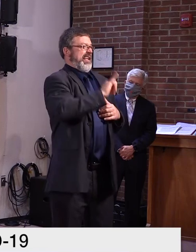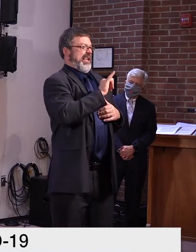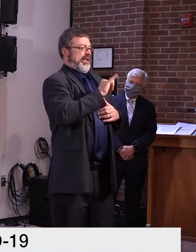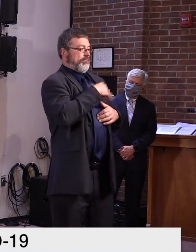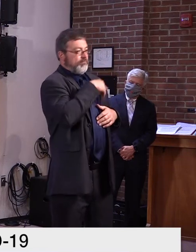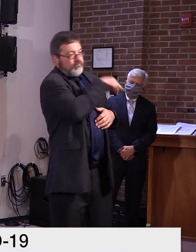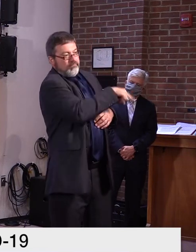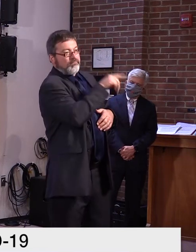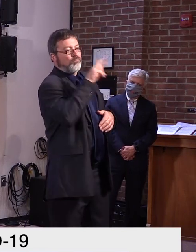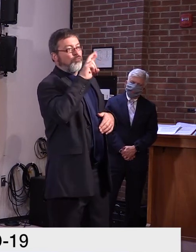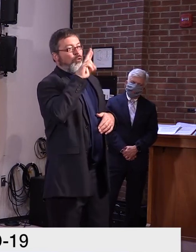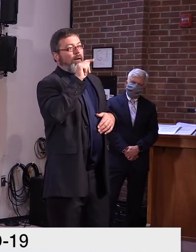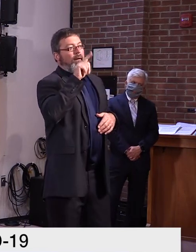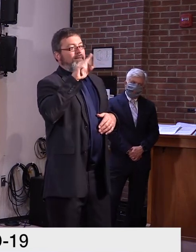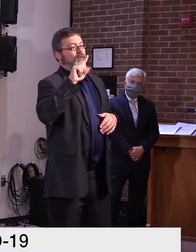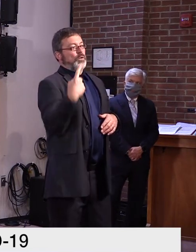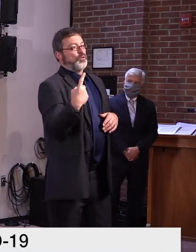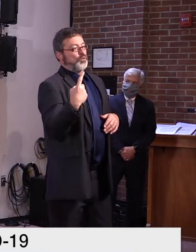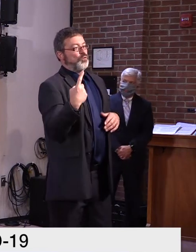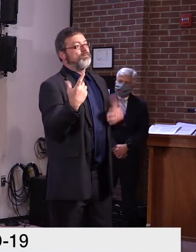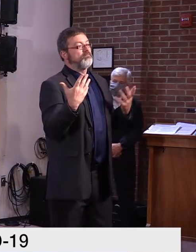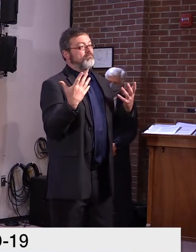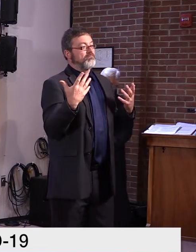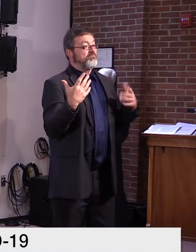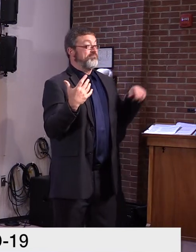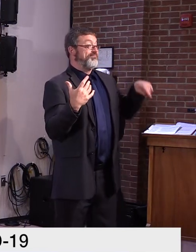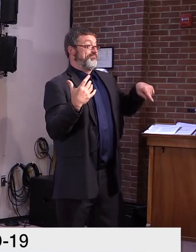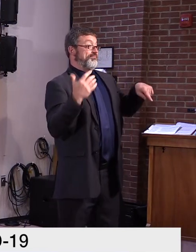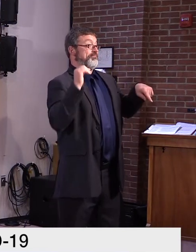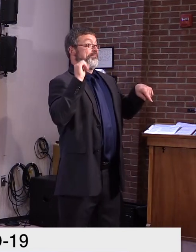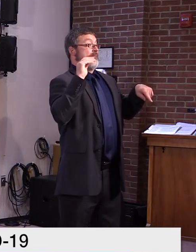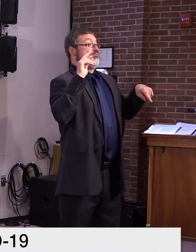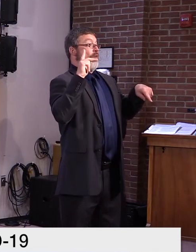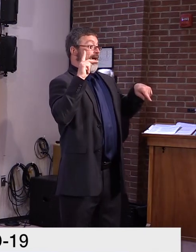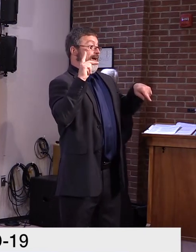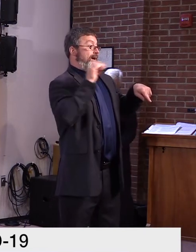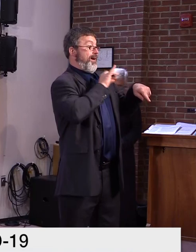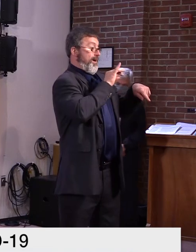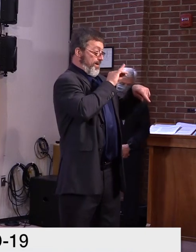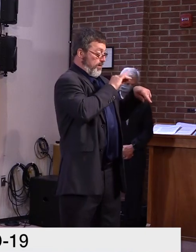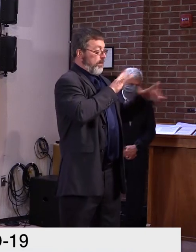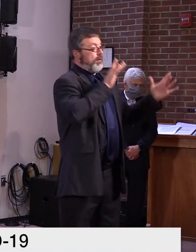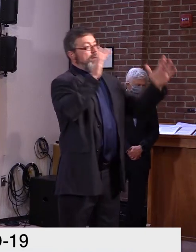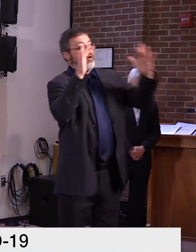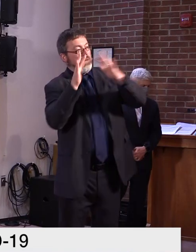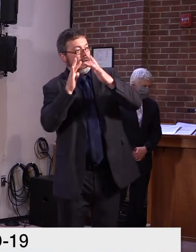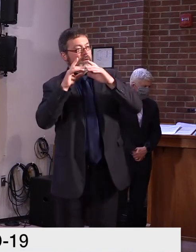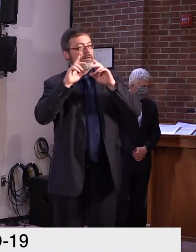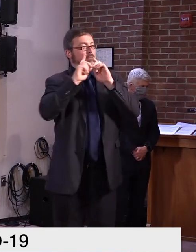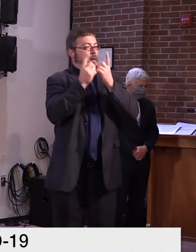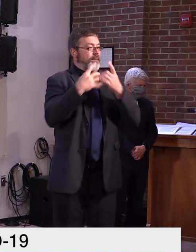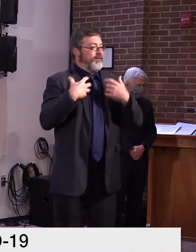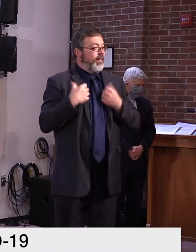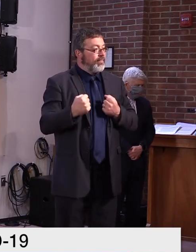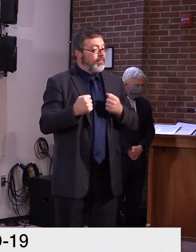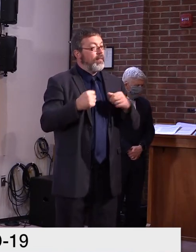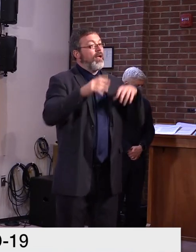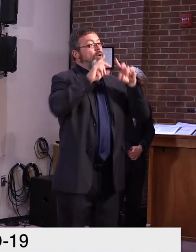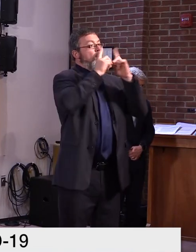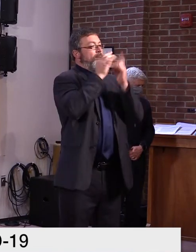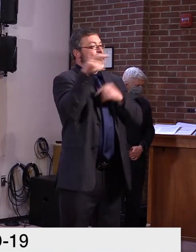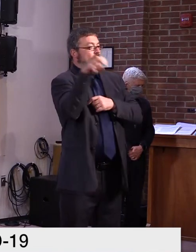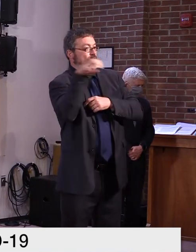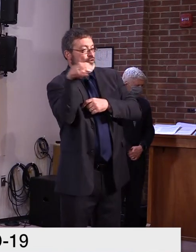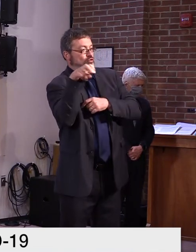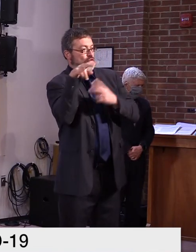uh, agency of transportation, uh, as well as with the department of health, uh, to make sure that we have provisions in place, uh, when, when